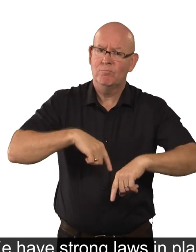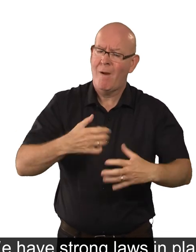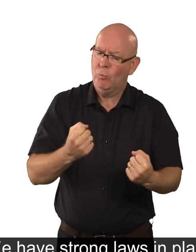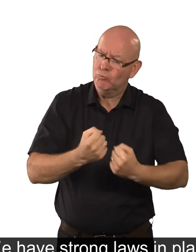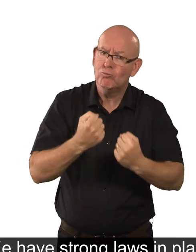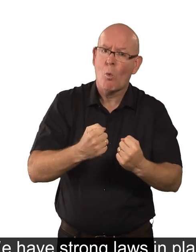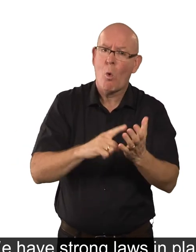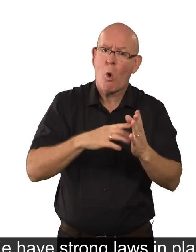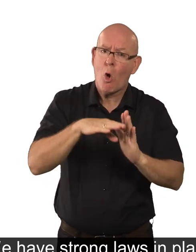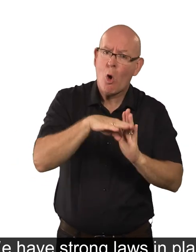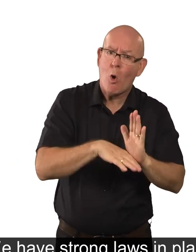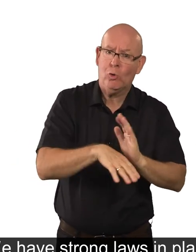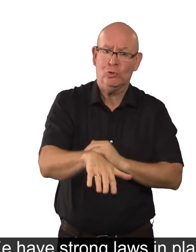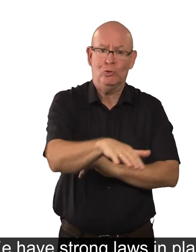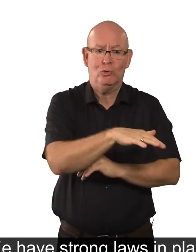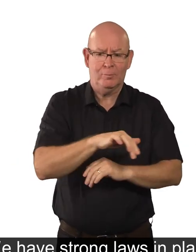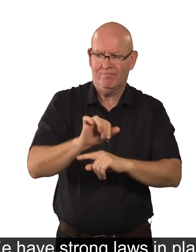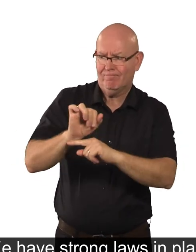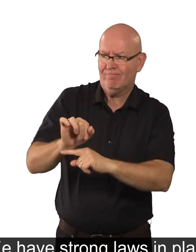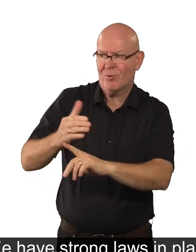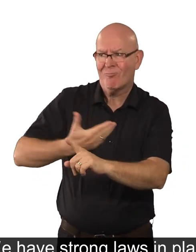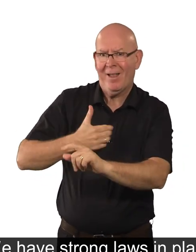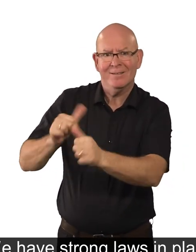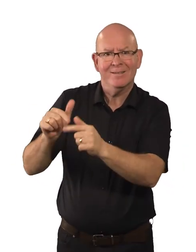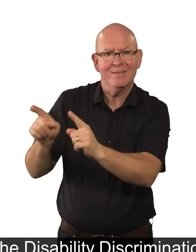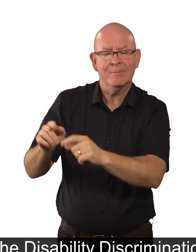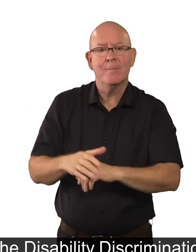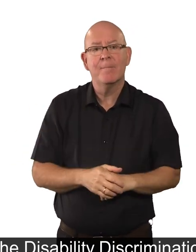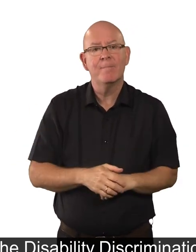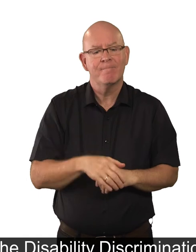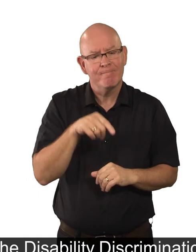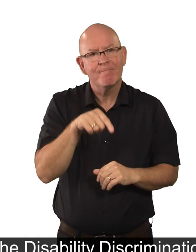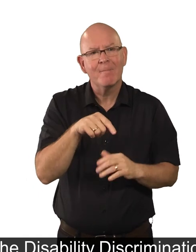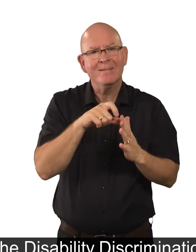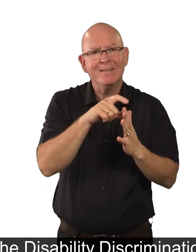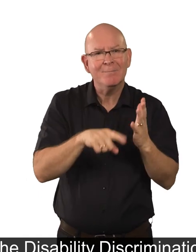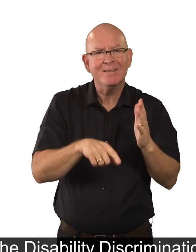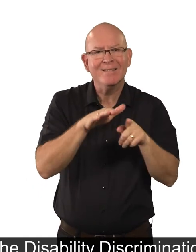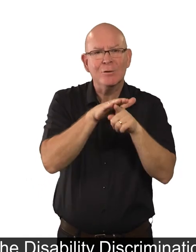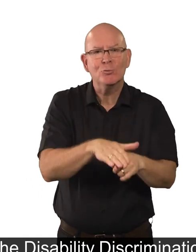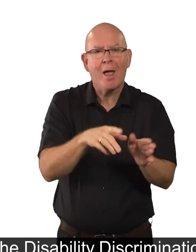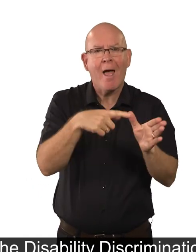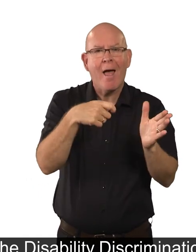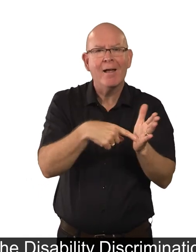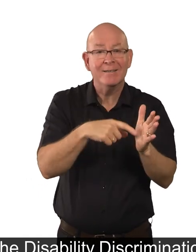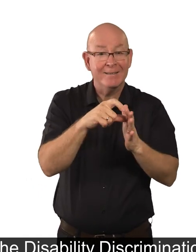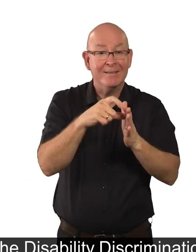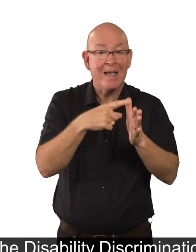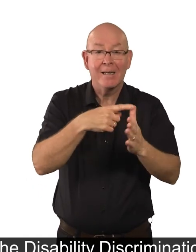We have strong laws in place to protect these rights. The Disability Discrimination Act 1995